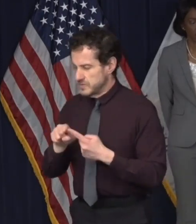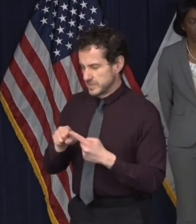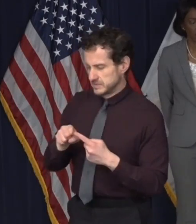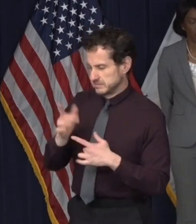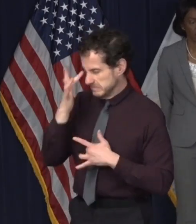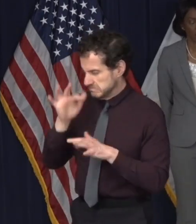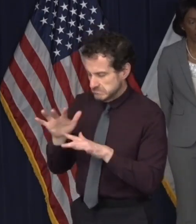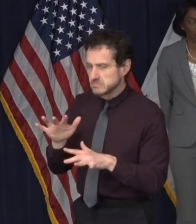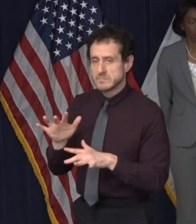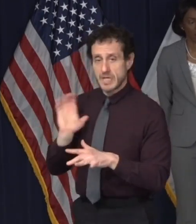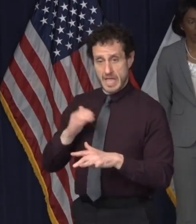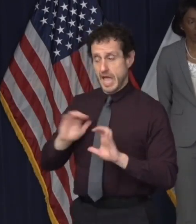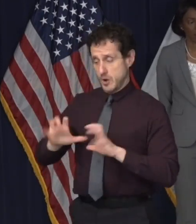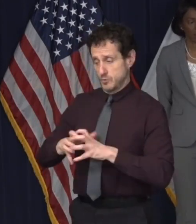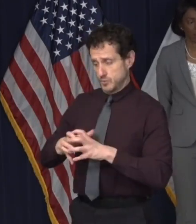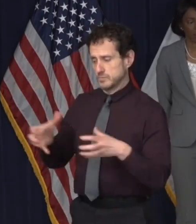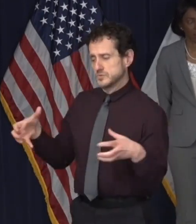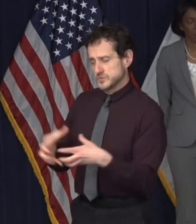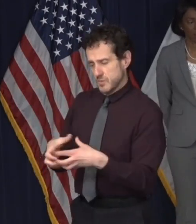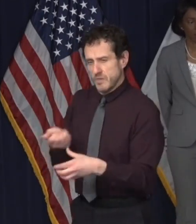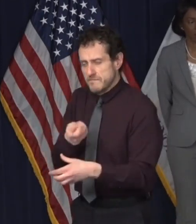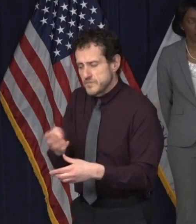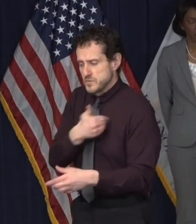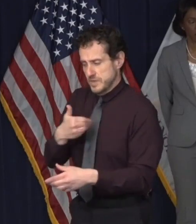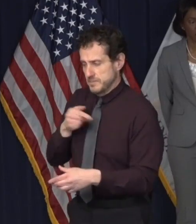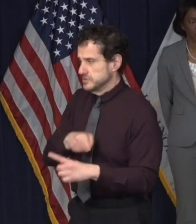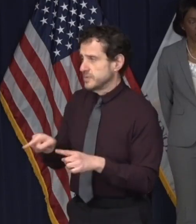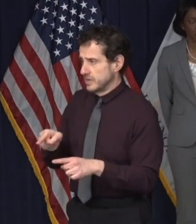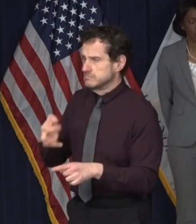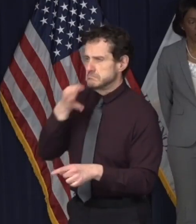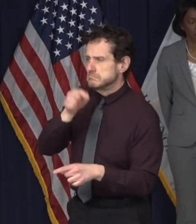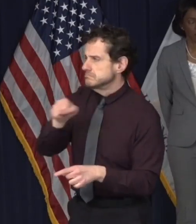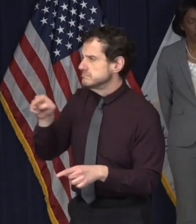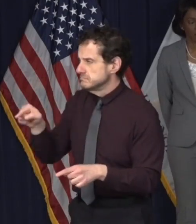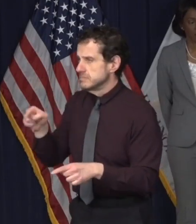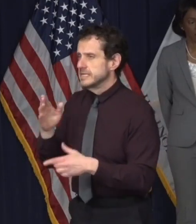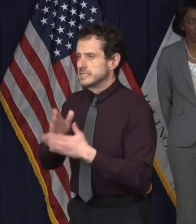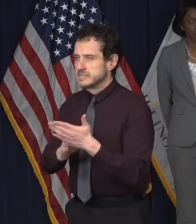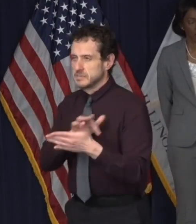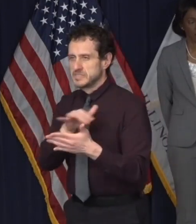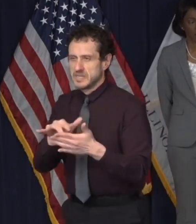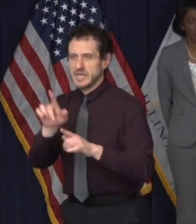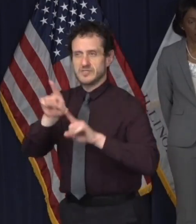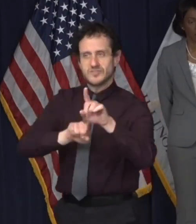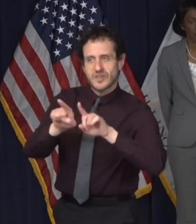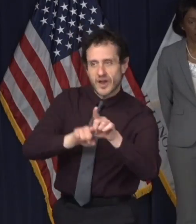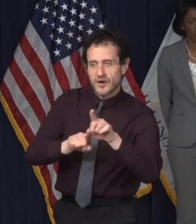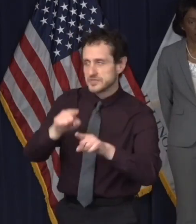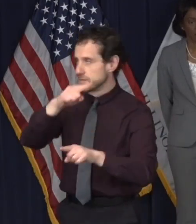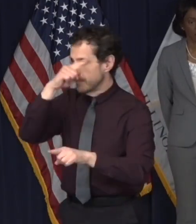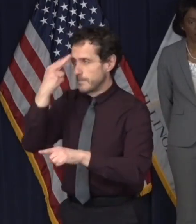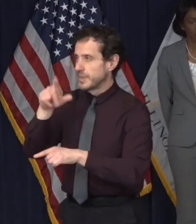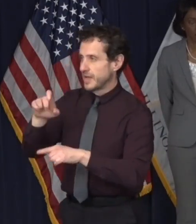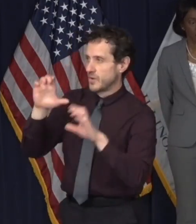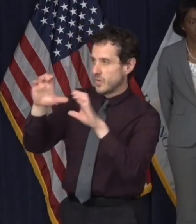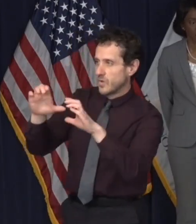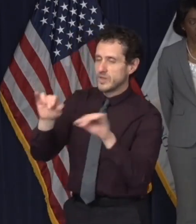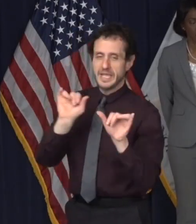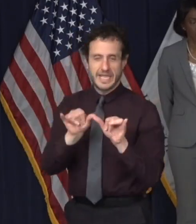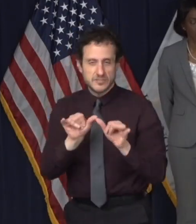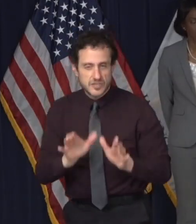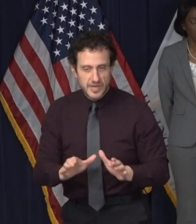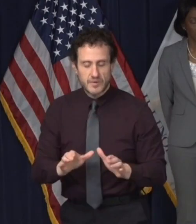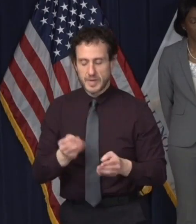Our group is small, but its members, whose expertise ranges from black holes, cosmology, material science, and engineering are